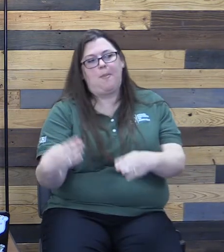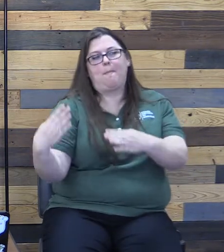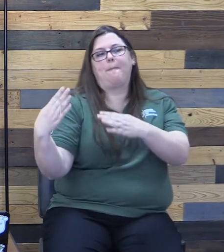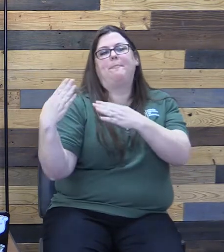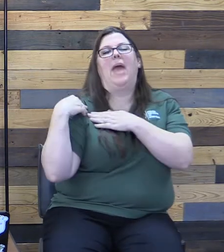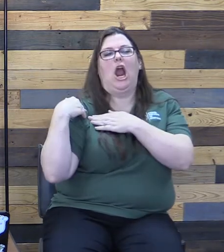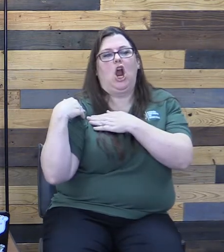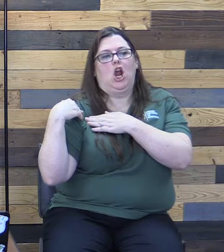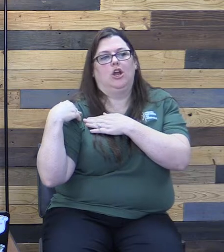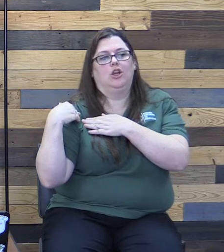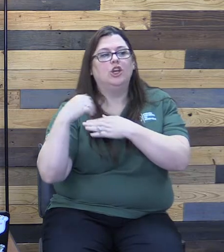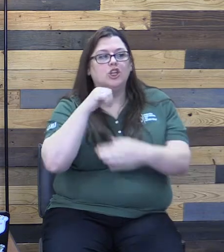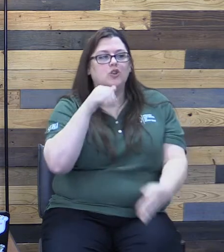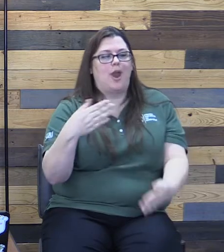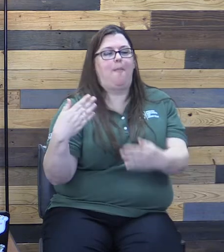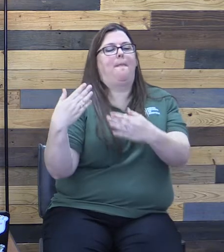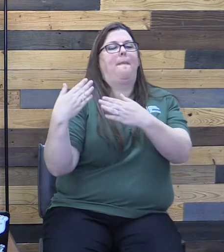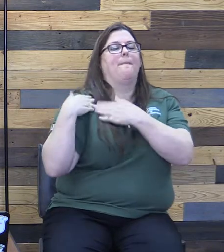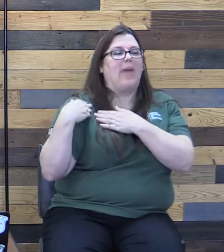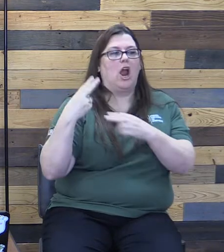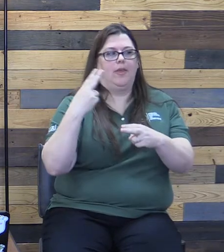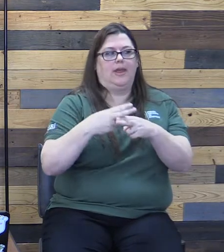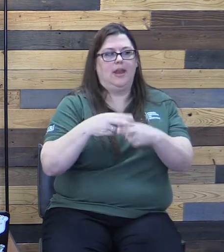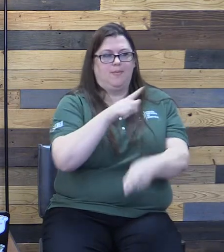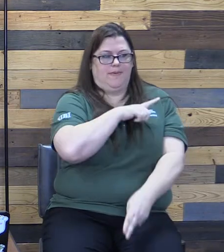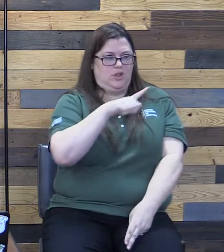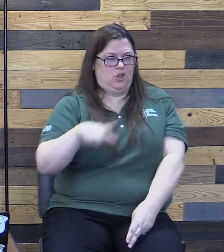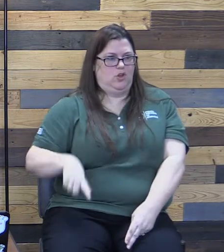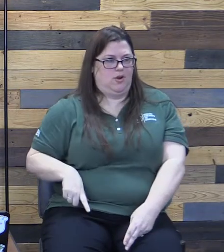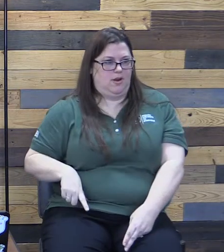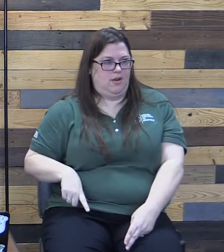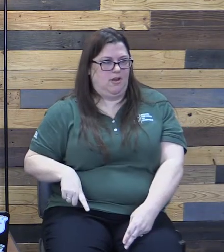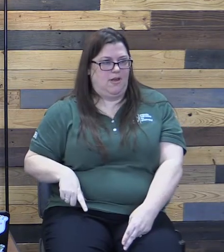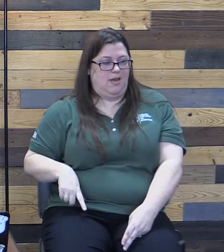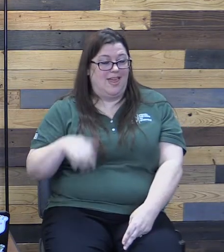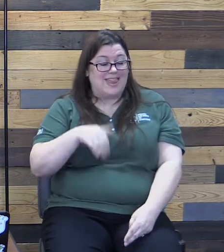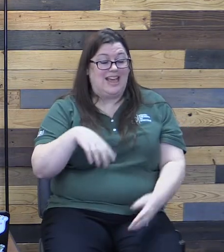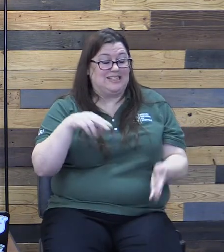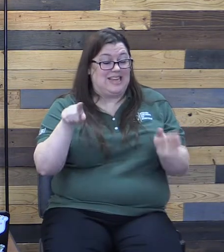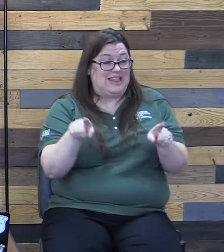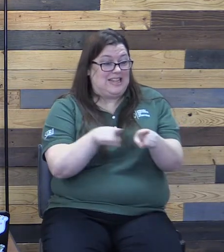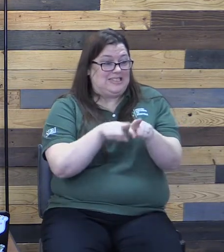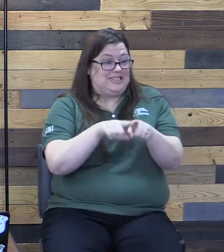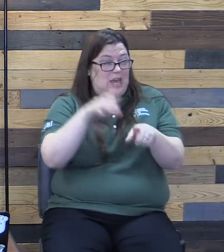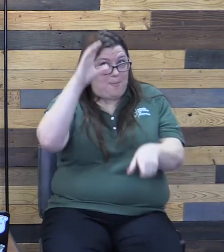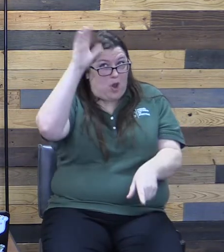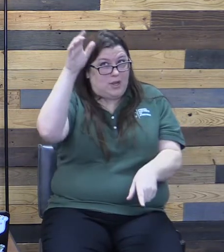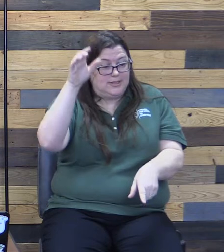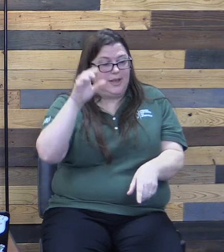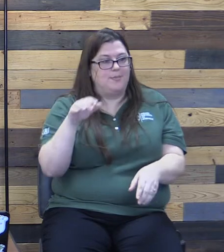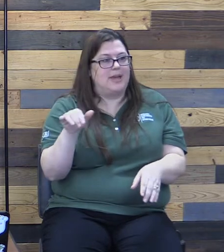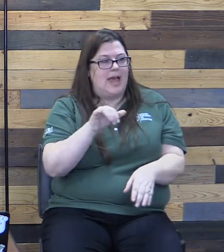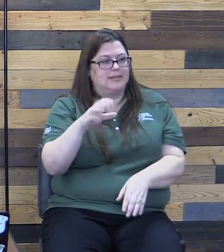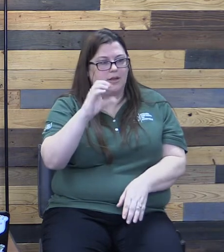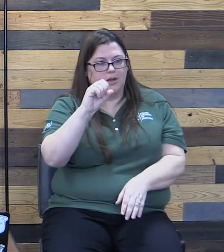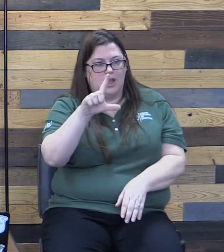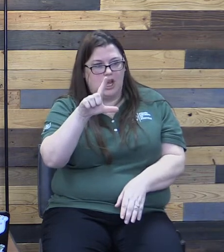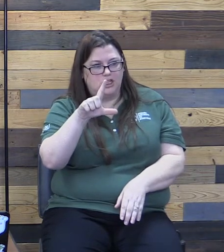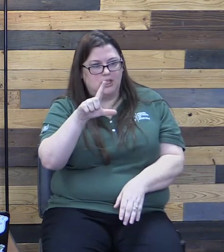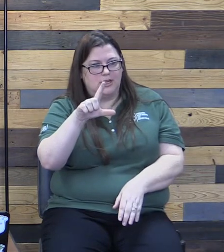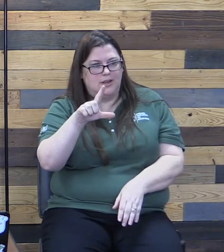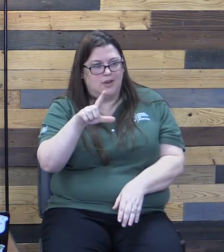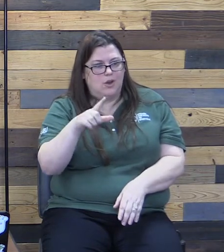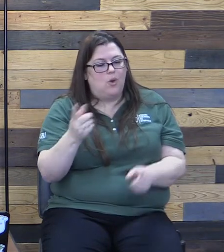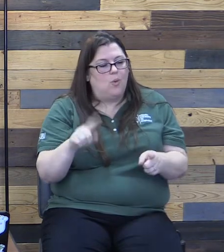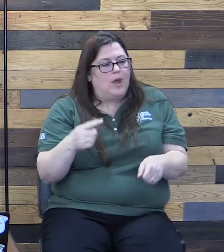bear the name of the Lord in vain, then we have the same concept here as Colossians 3, 17. When we bear someone's